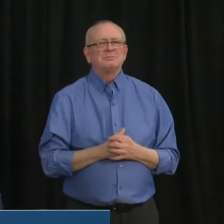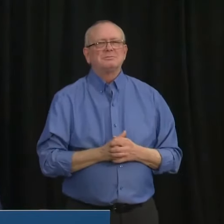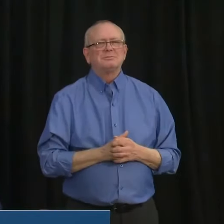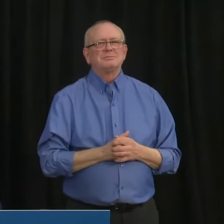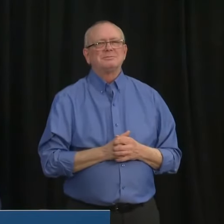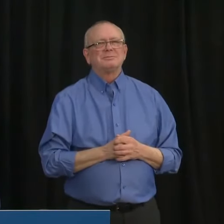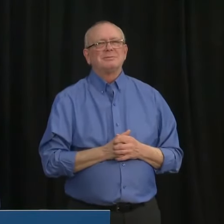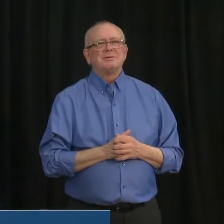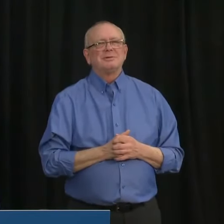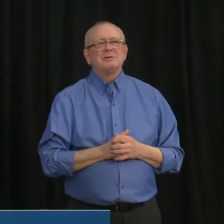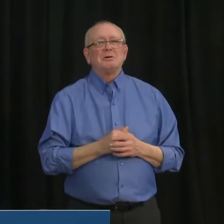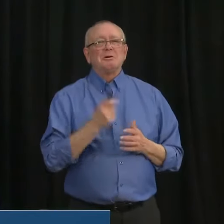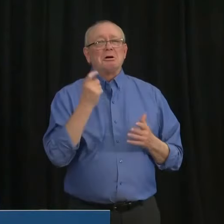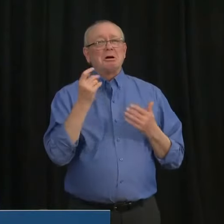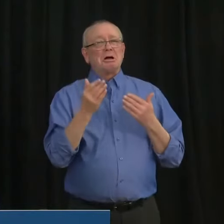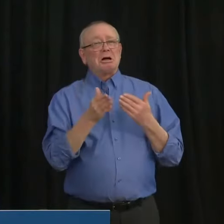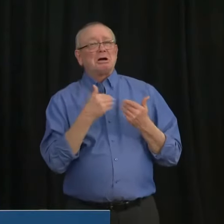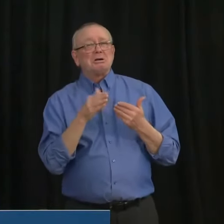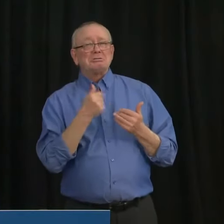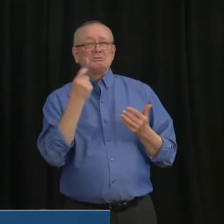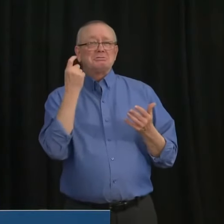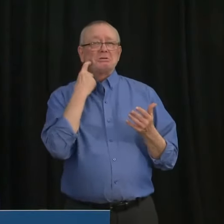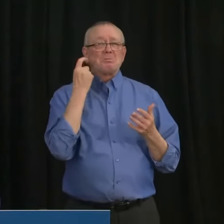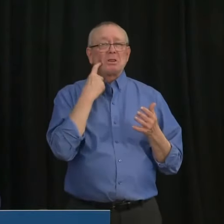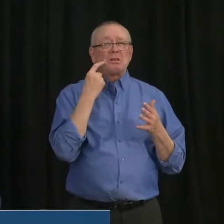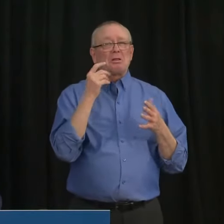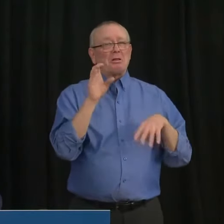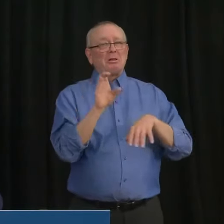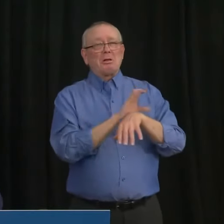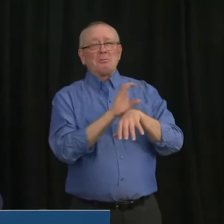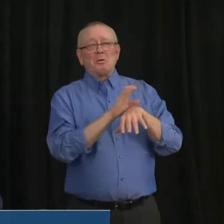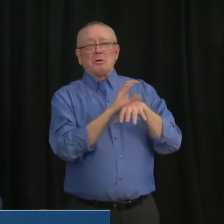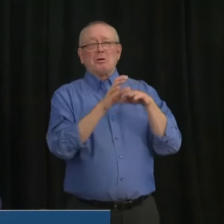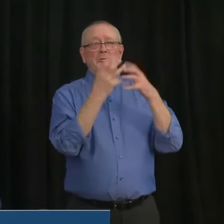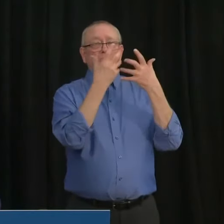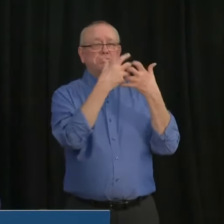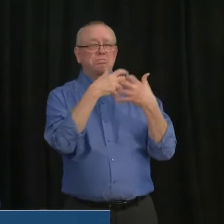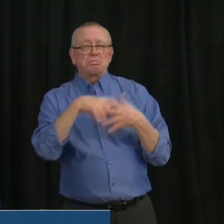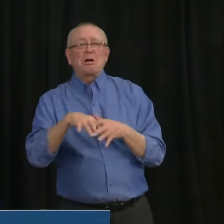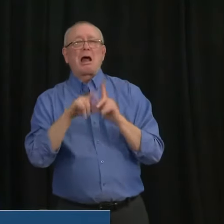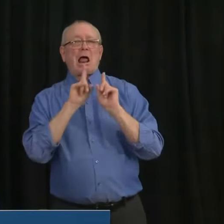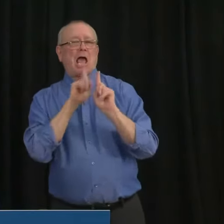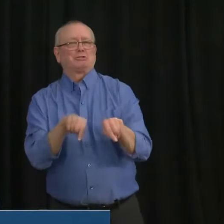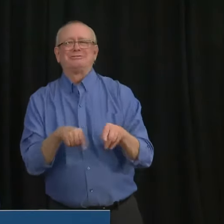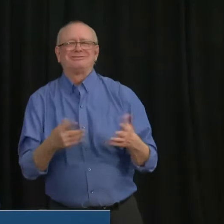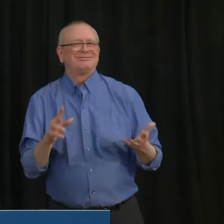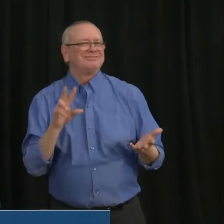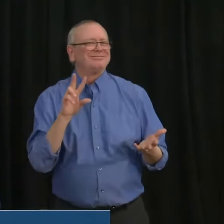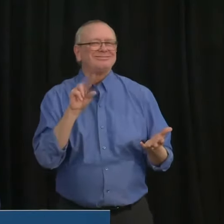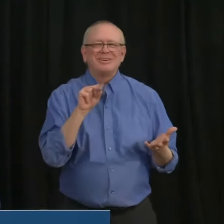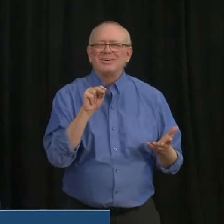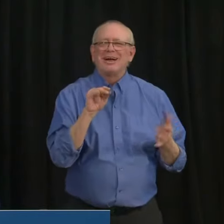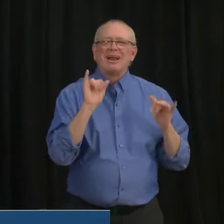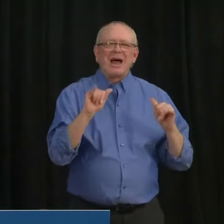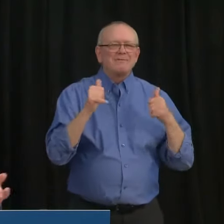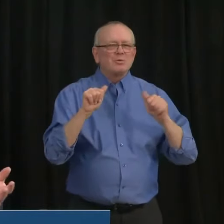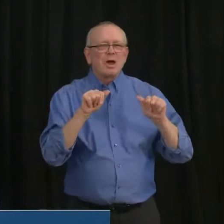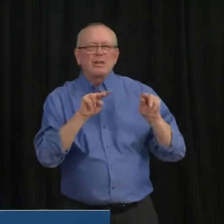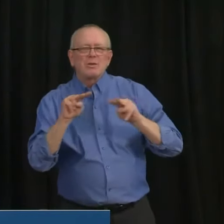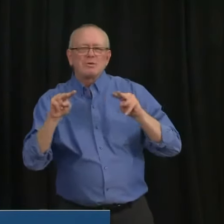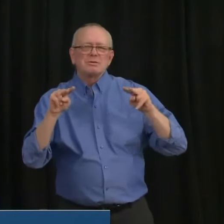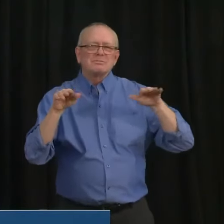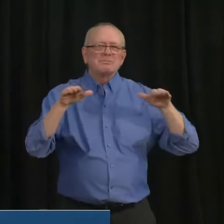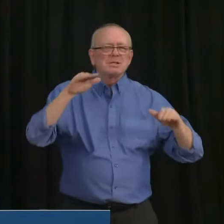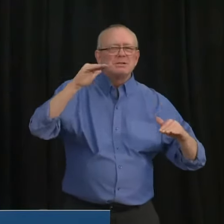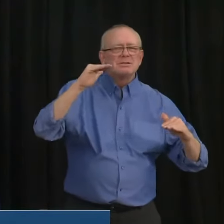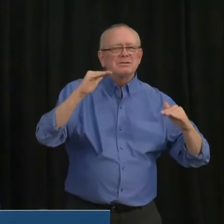scientific exercise. There is a, a balancing function here as well. And that's what